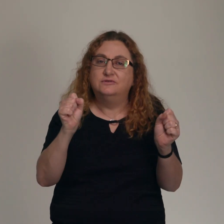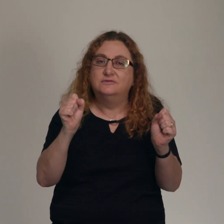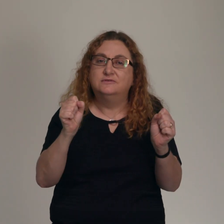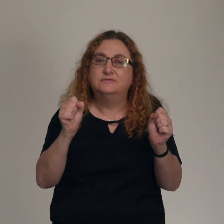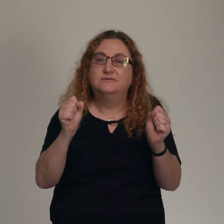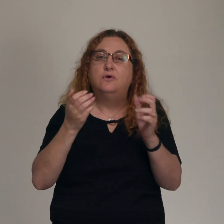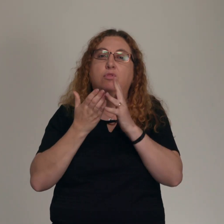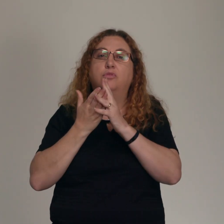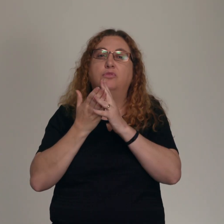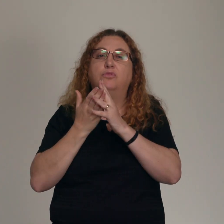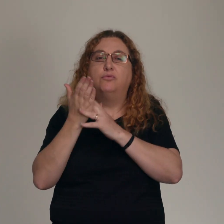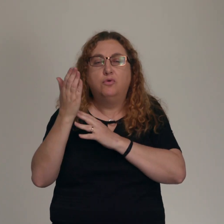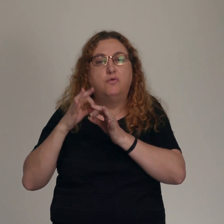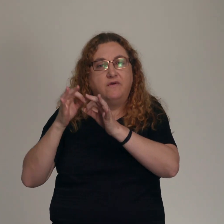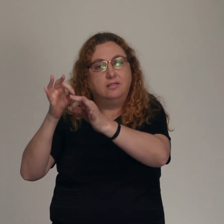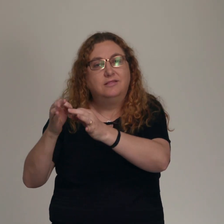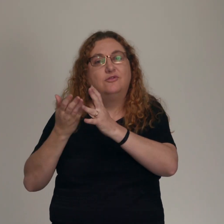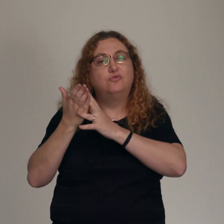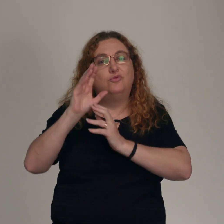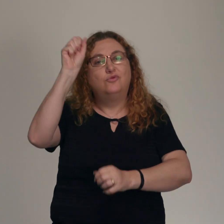obedience for our abundance.